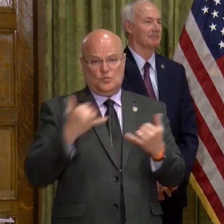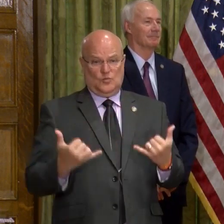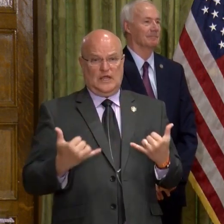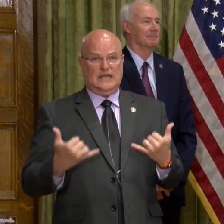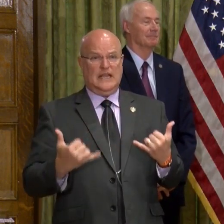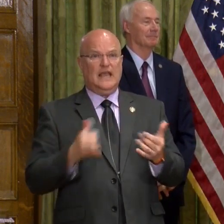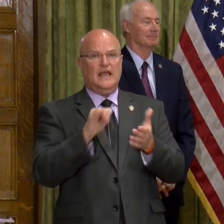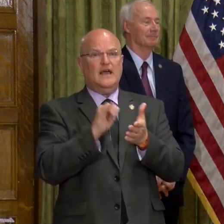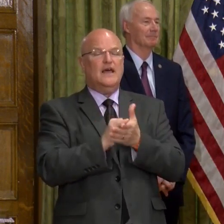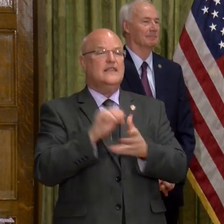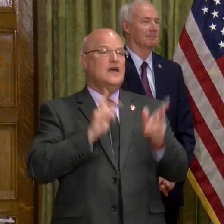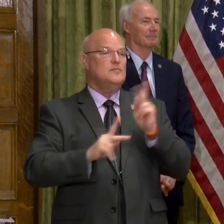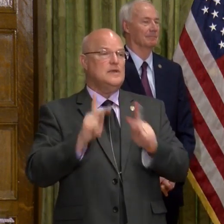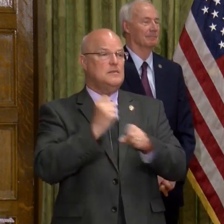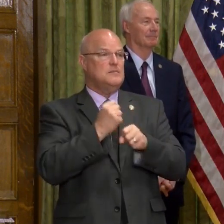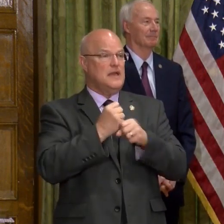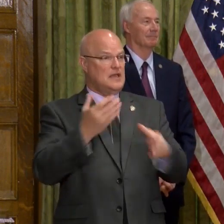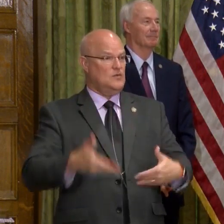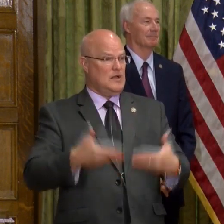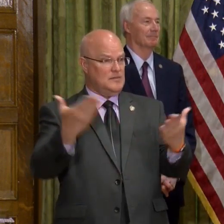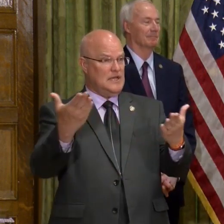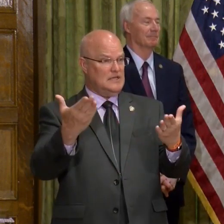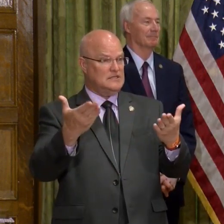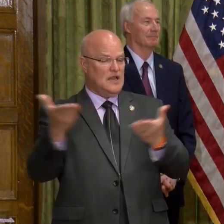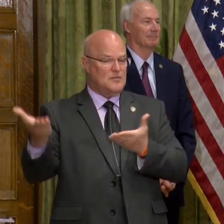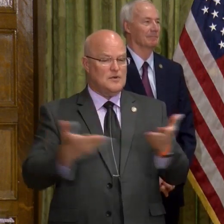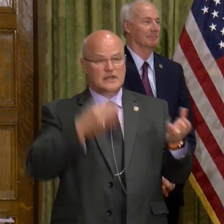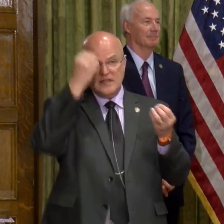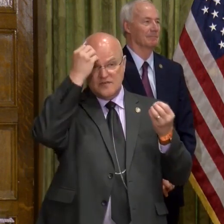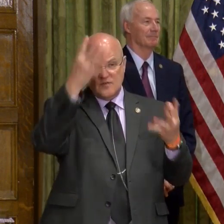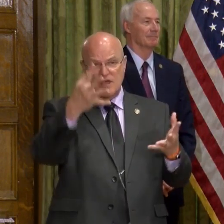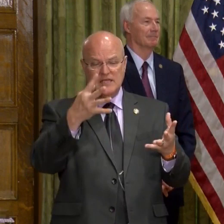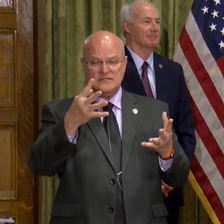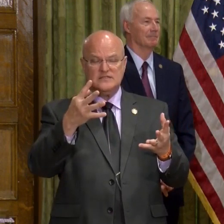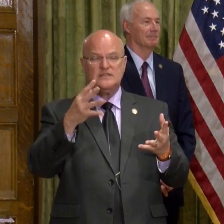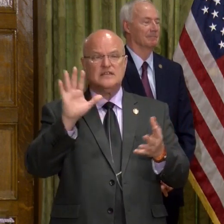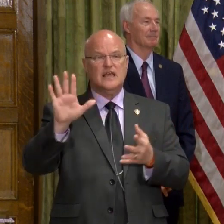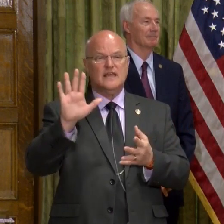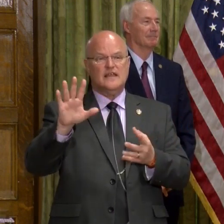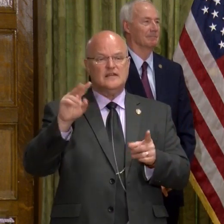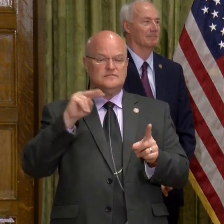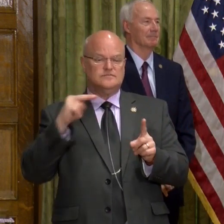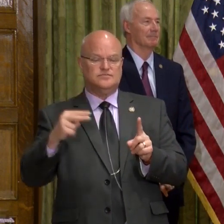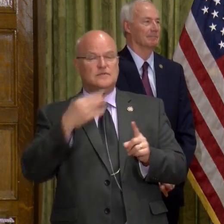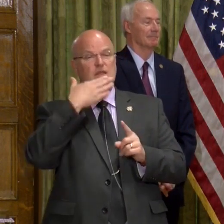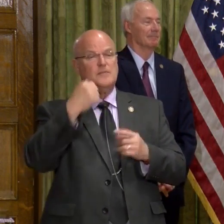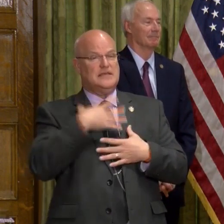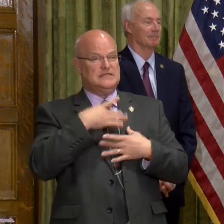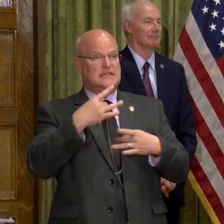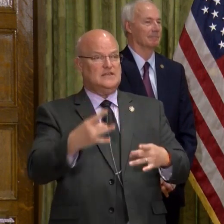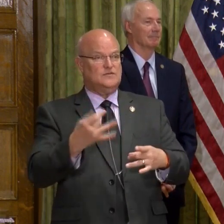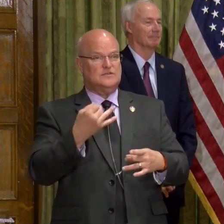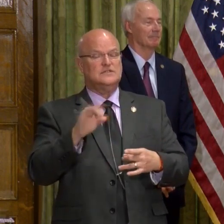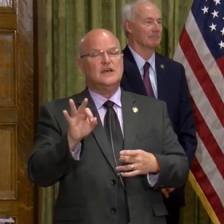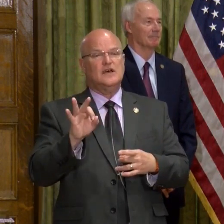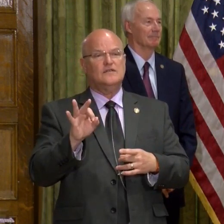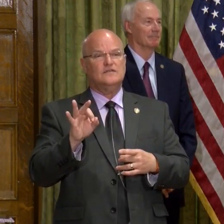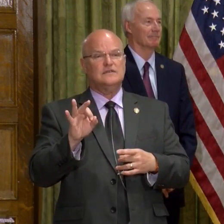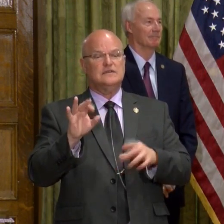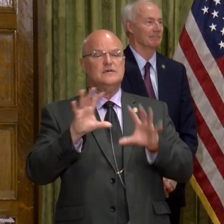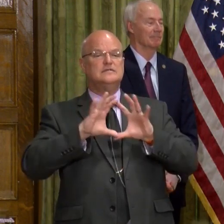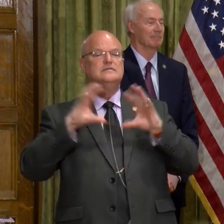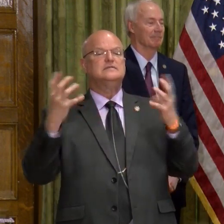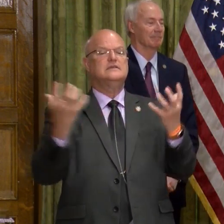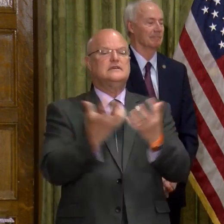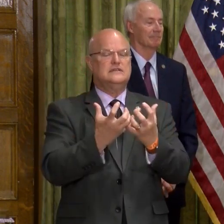first that people are making recommendations and bringing you information and a perspective that is in the best interest of, you know, society.